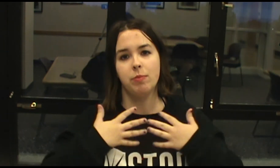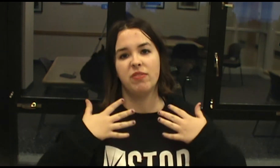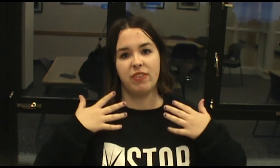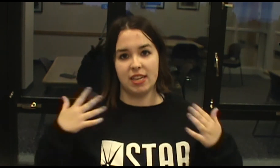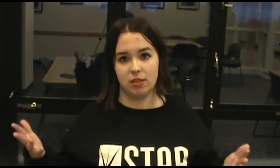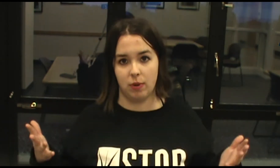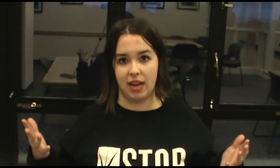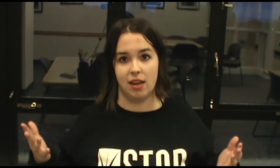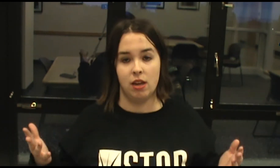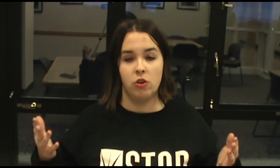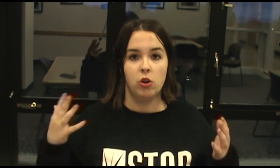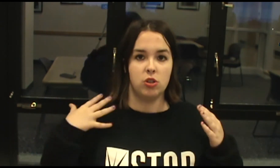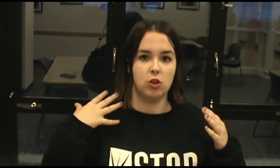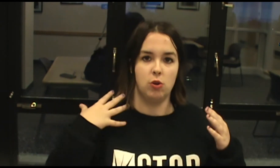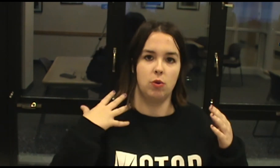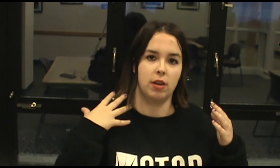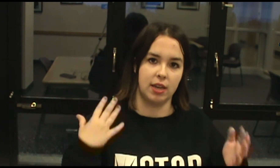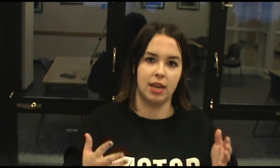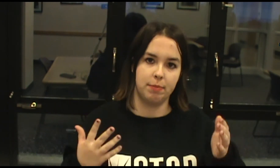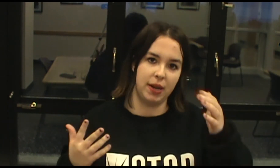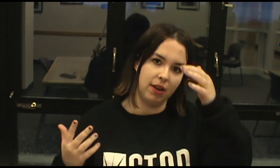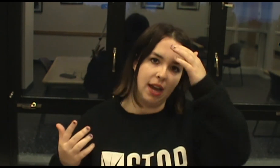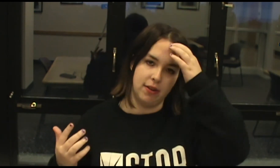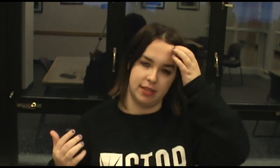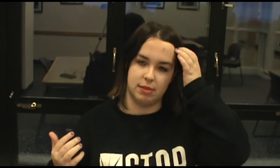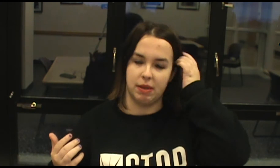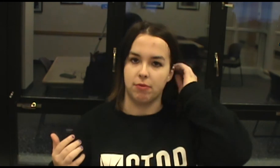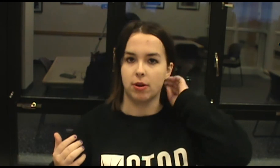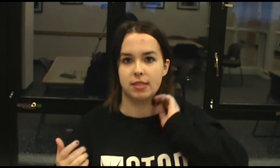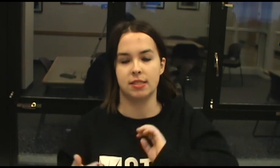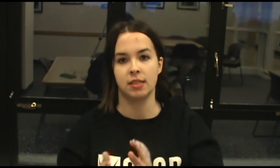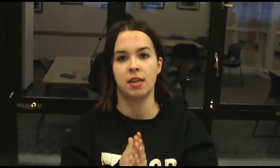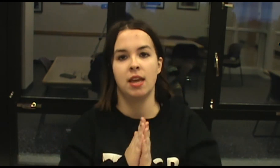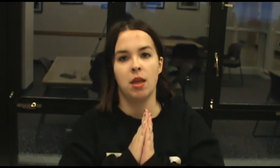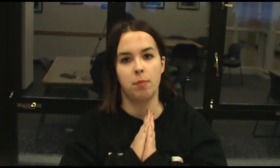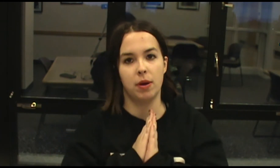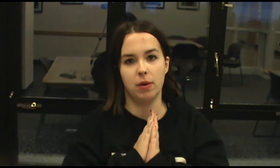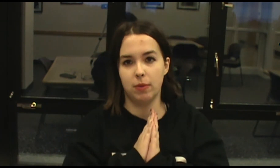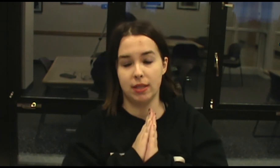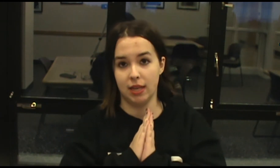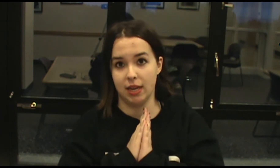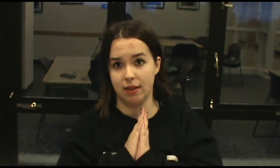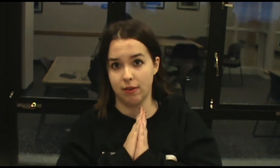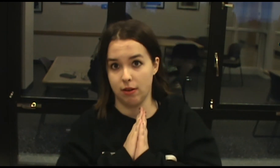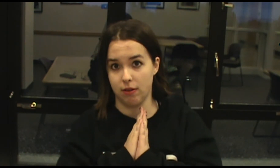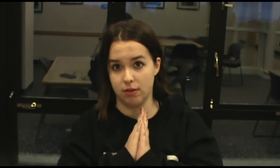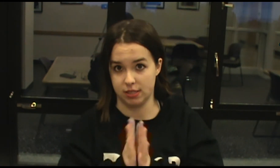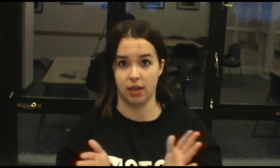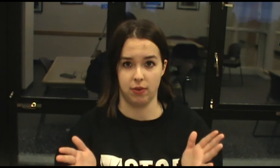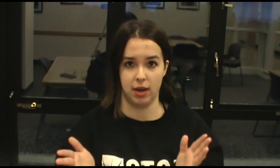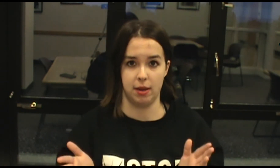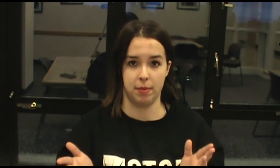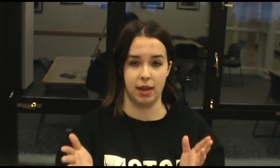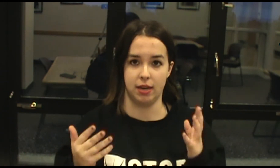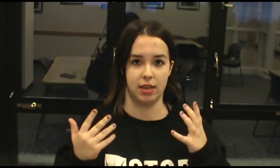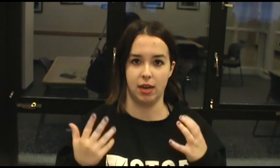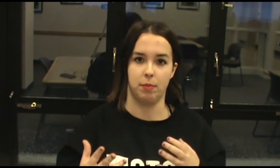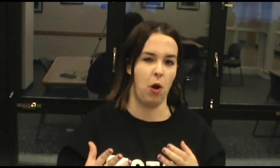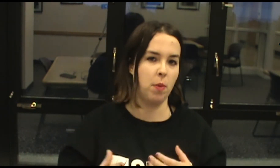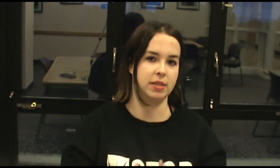finds a way to get Barry out of the speed force. But when they discover him and get him home and